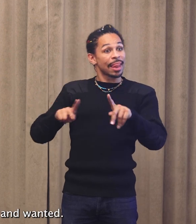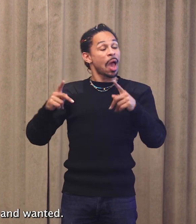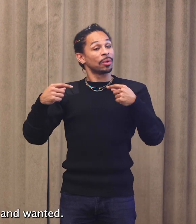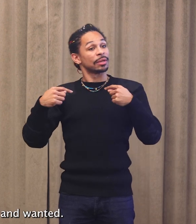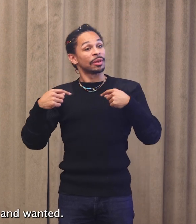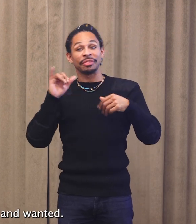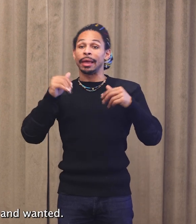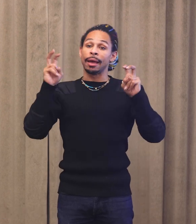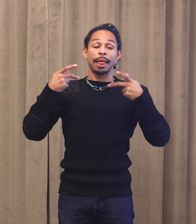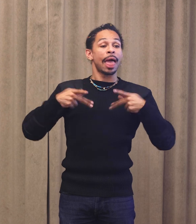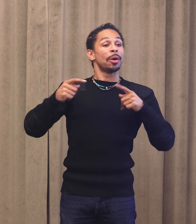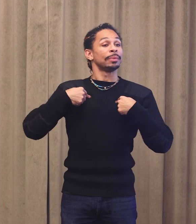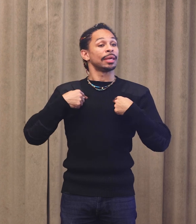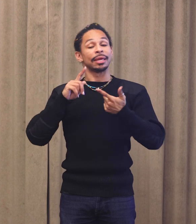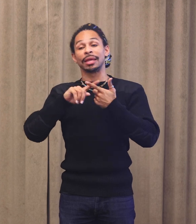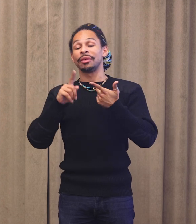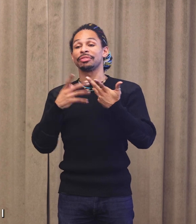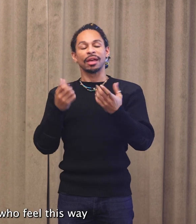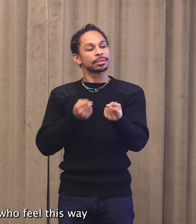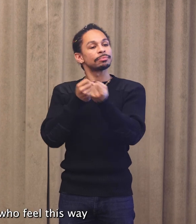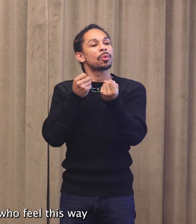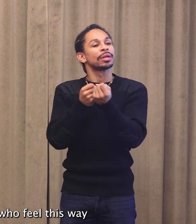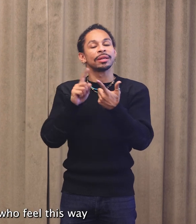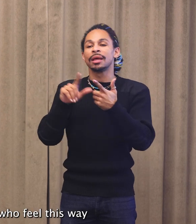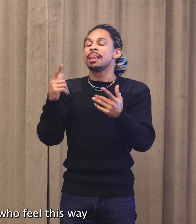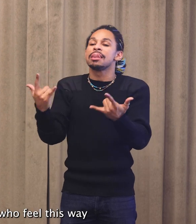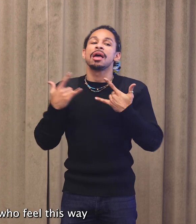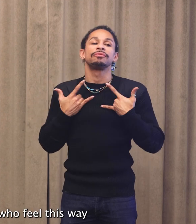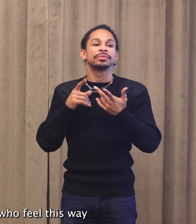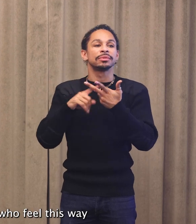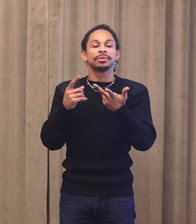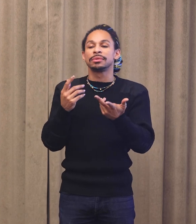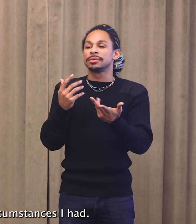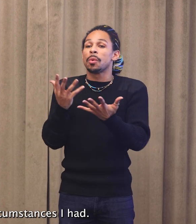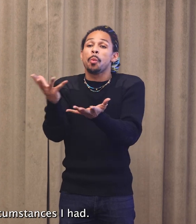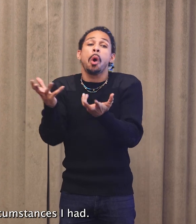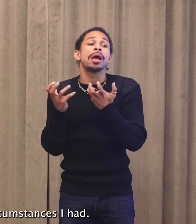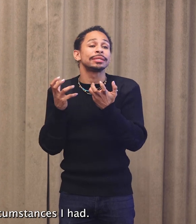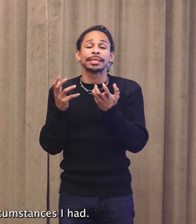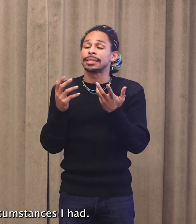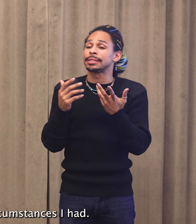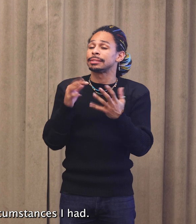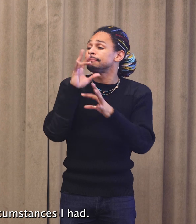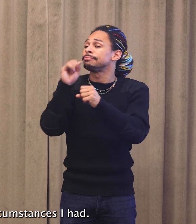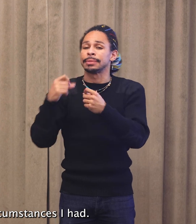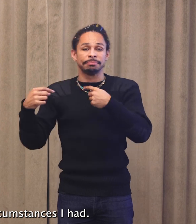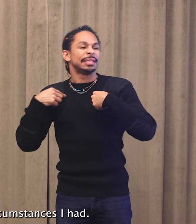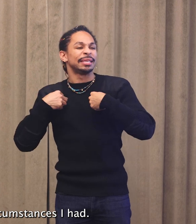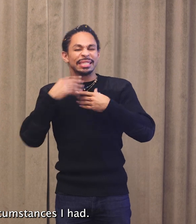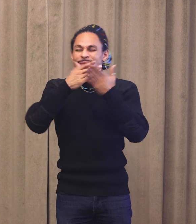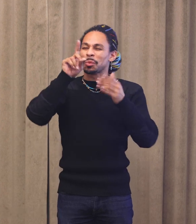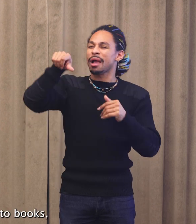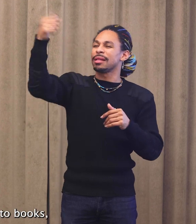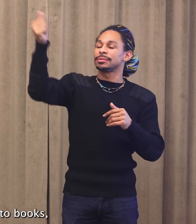loved, and wanted. And as many children who feel this way or had the family circumstances I